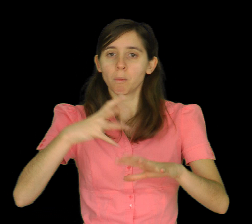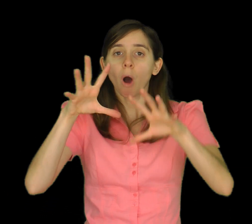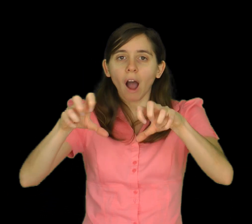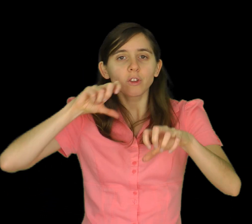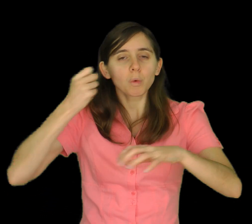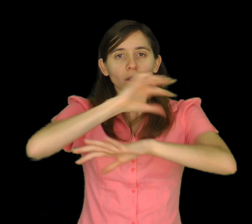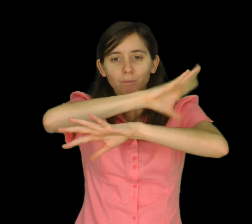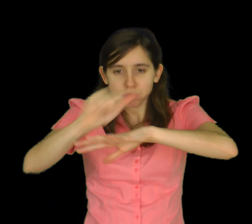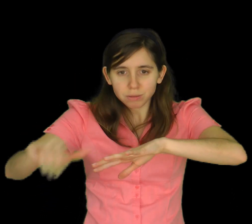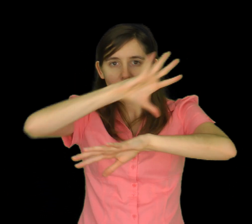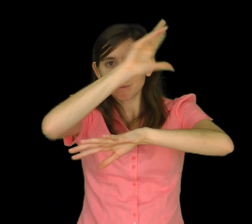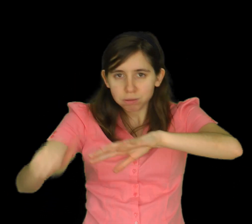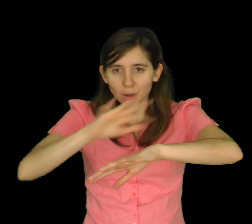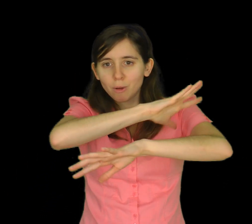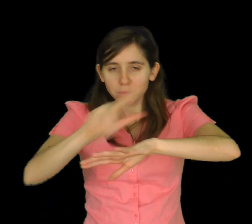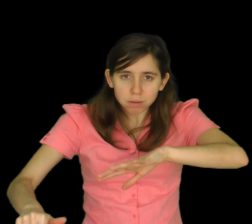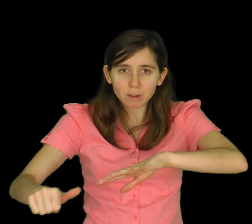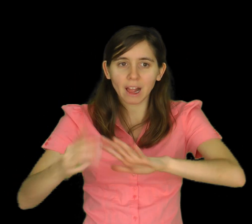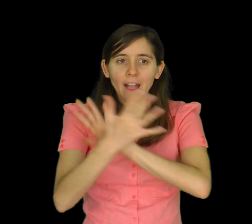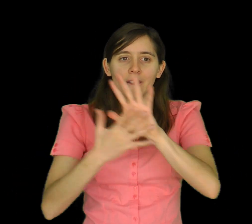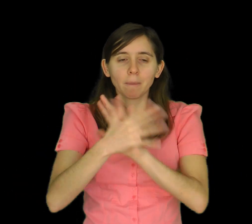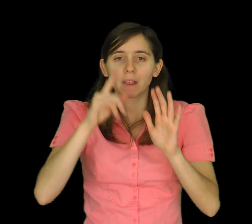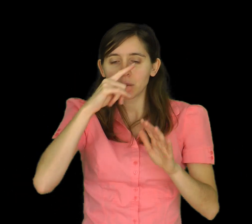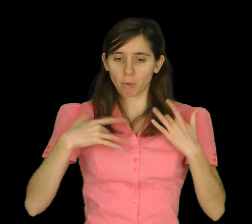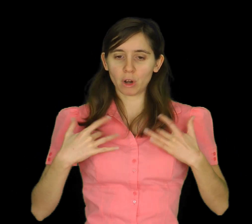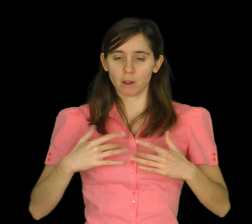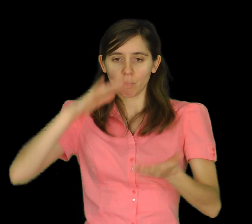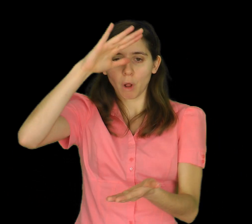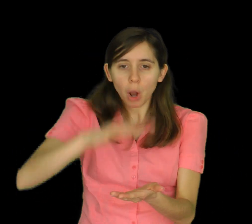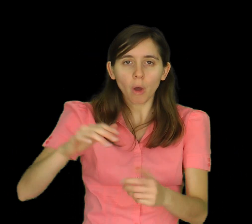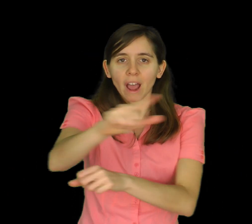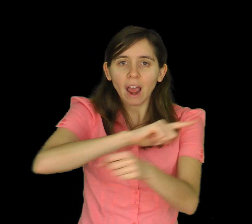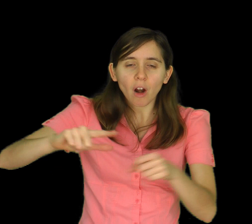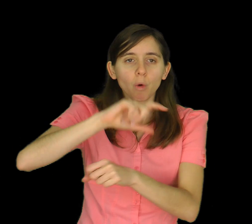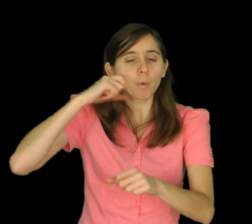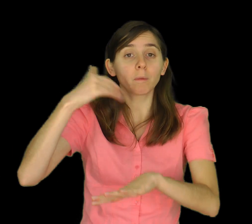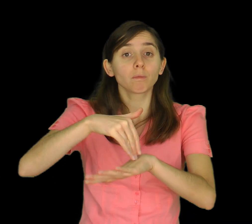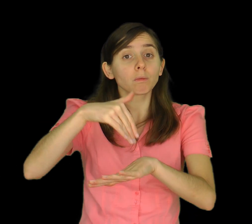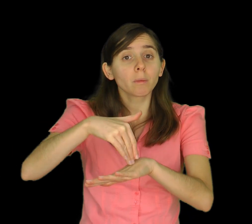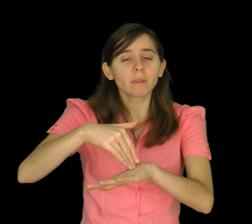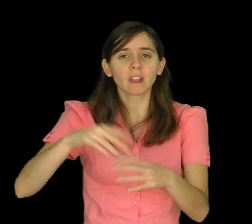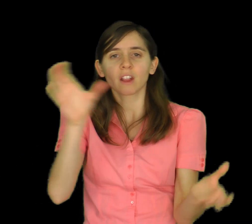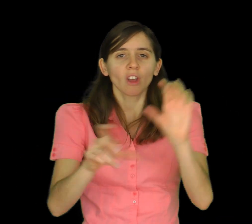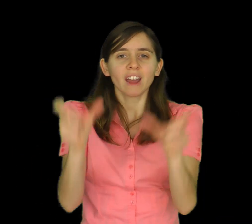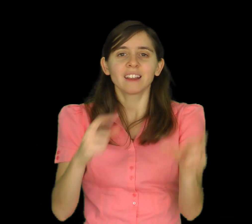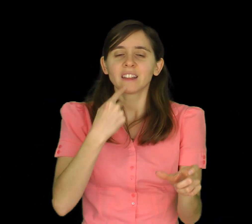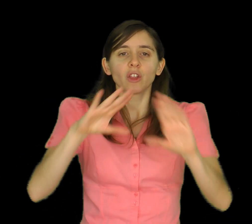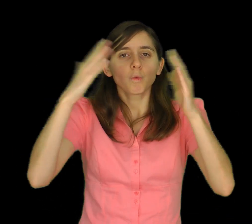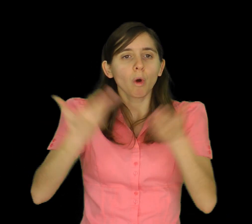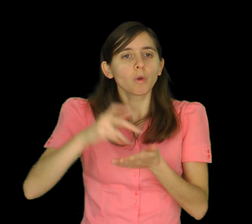would be a very bad thing for anyone not living at elevation. In fact, scientists say the world would be destroyed. Now, you don't have to